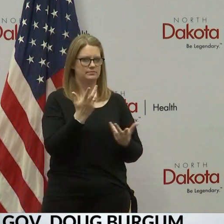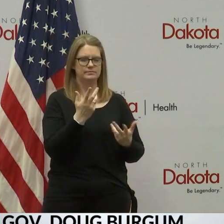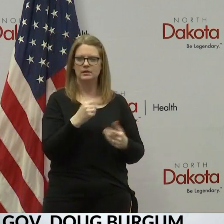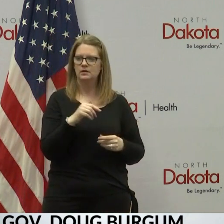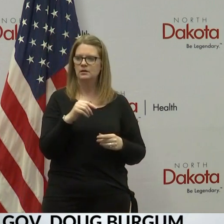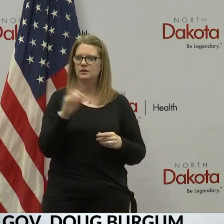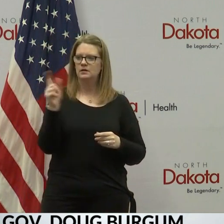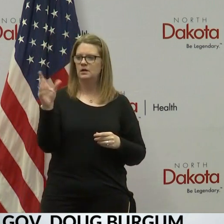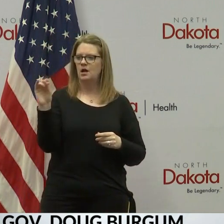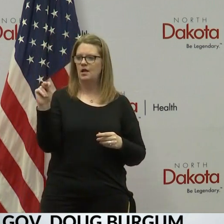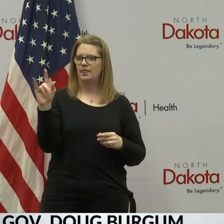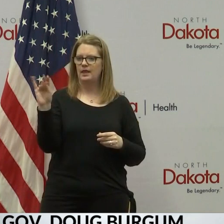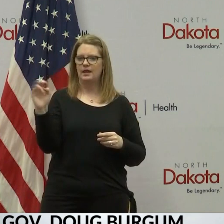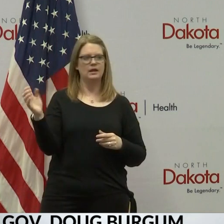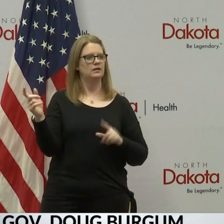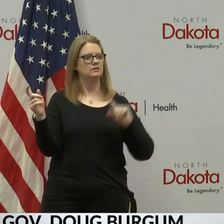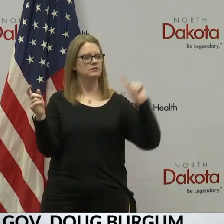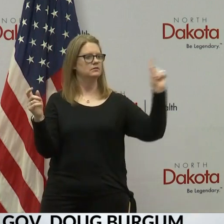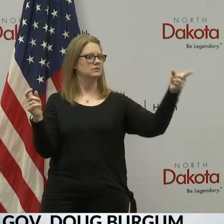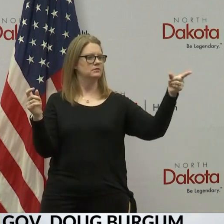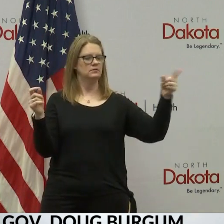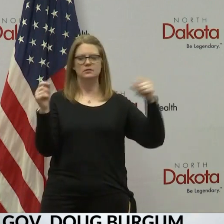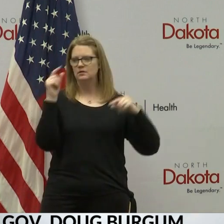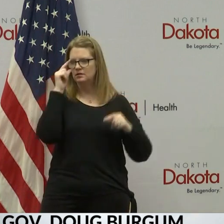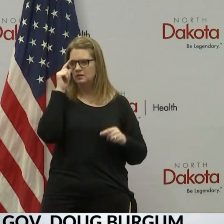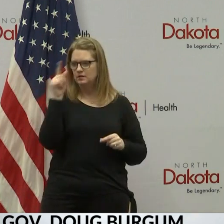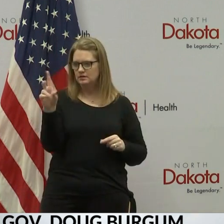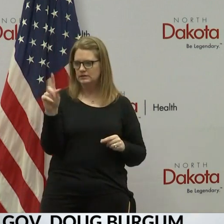Residents will go online, and then come back over here.